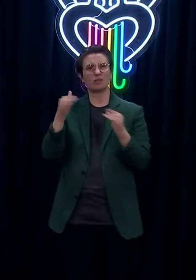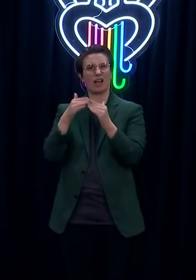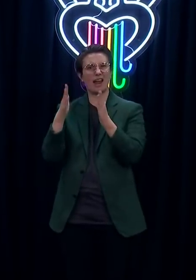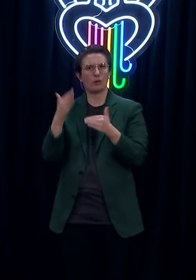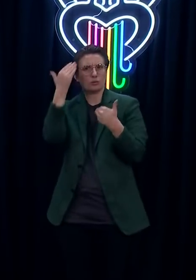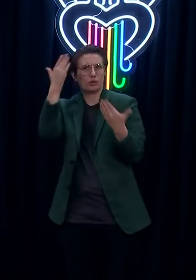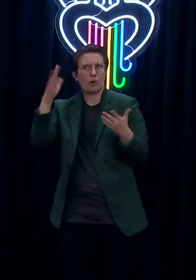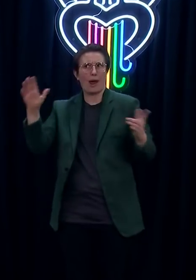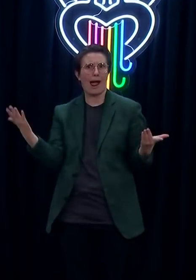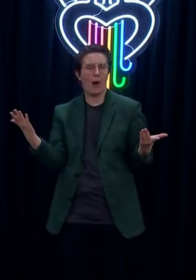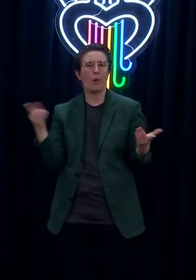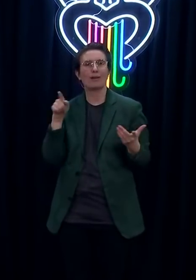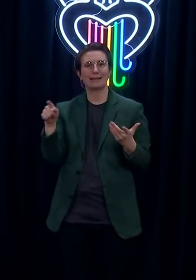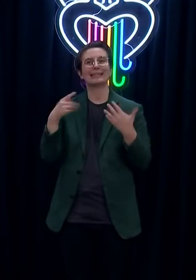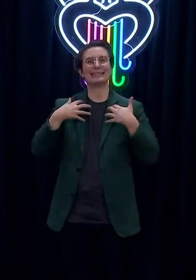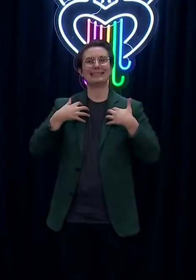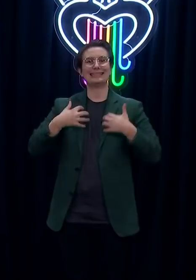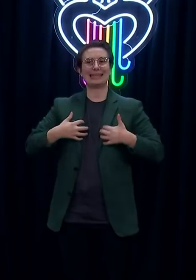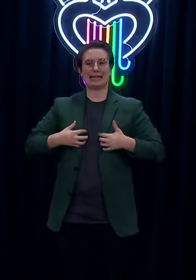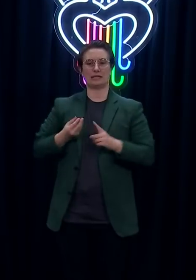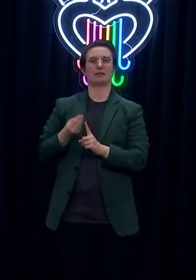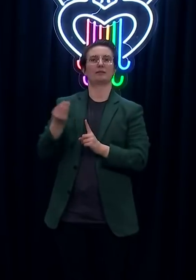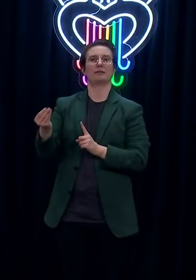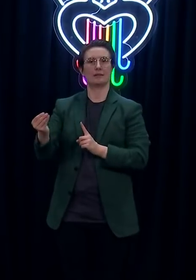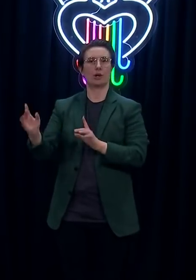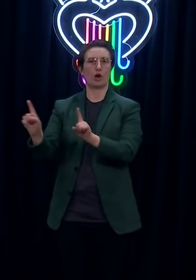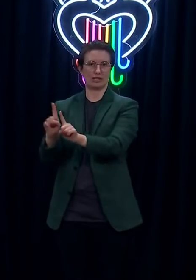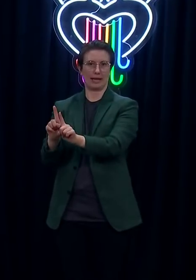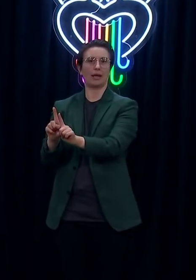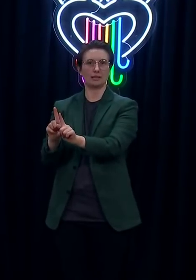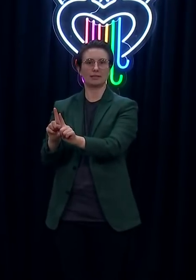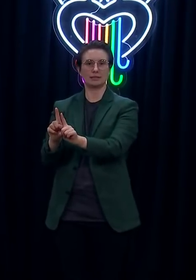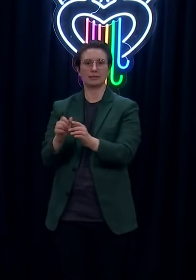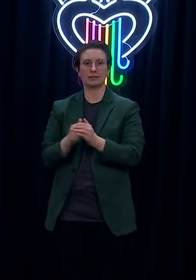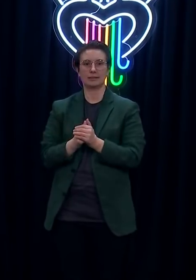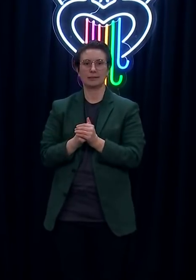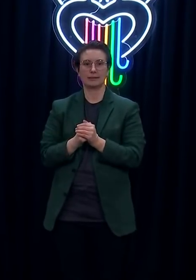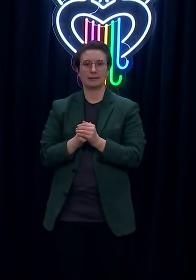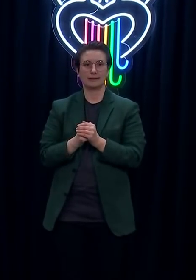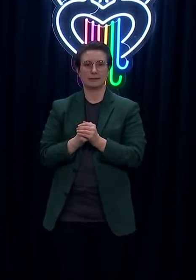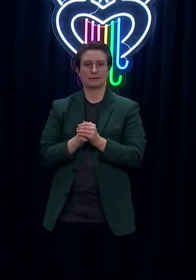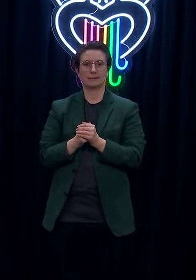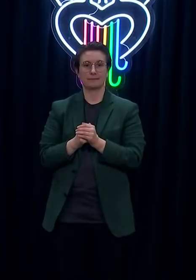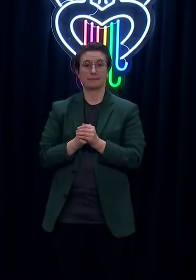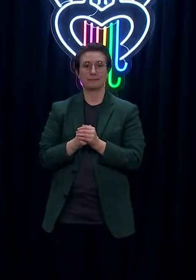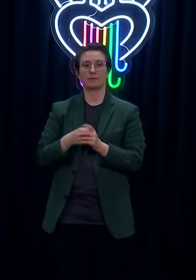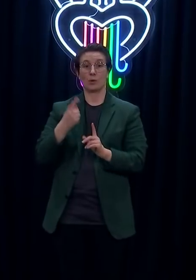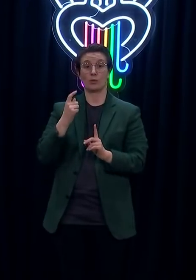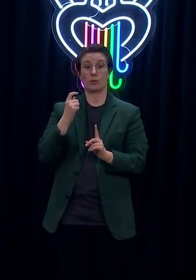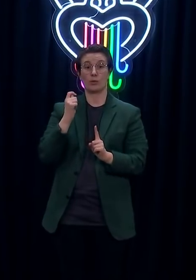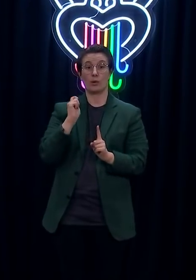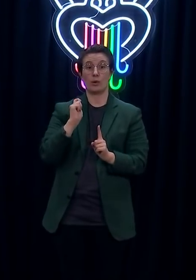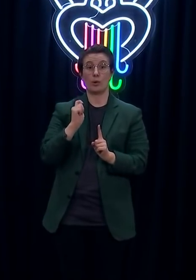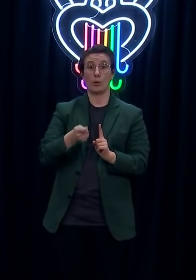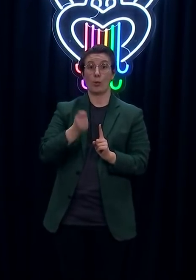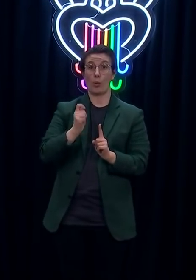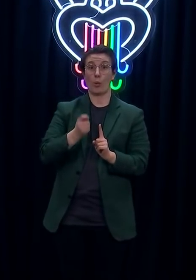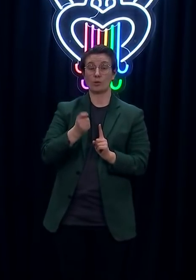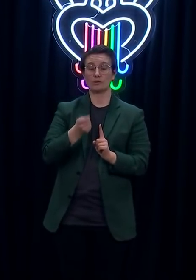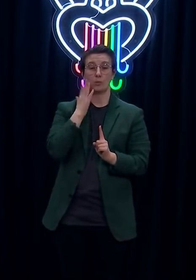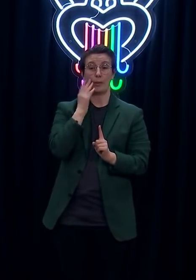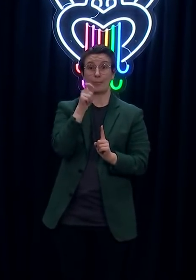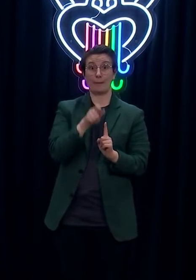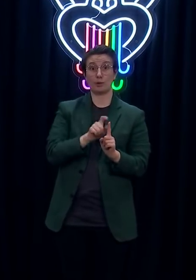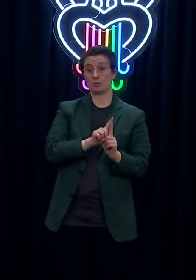have any judges or lawyers had to isolate as a result of them going to the court? I don't have that information in front of me either.